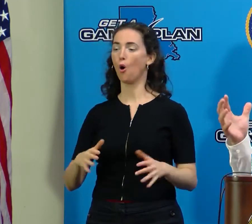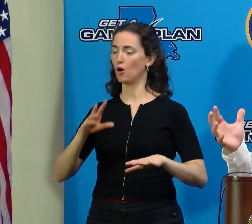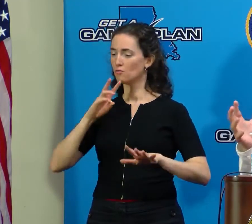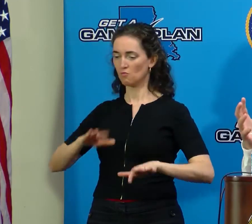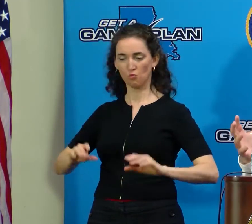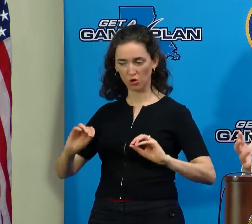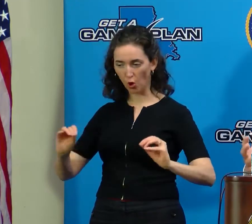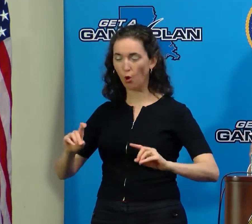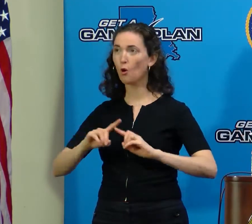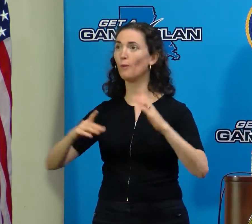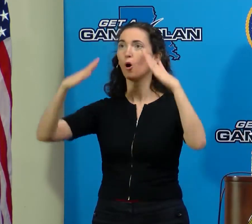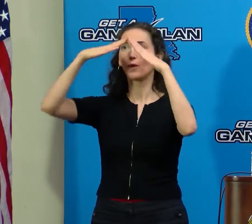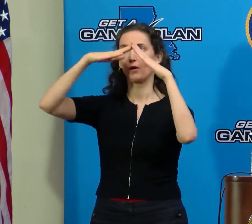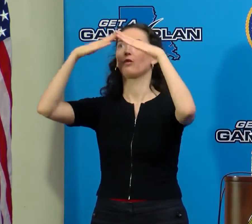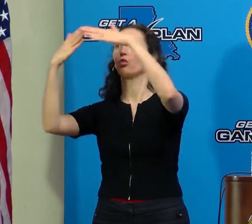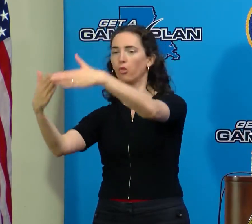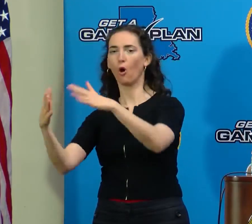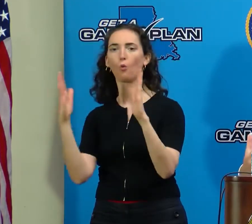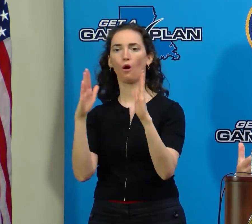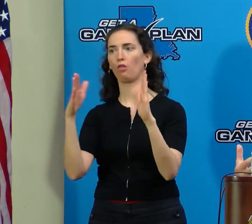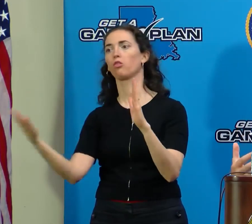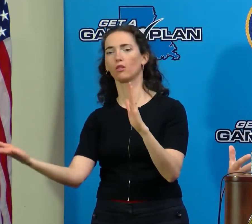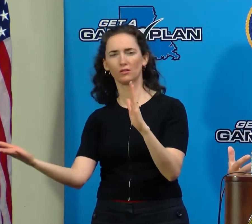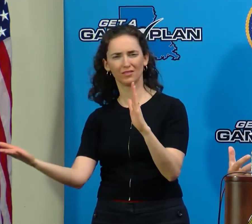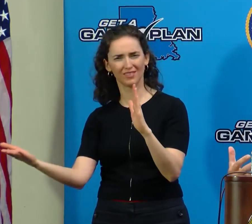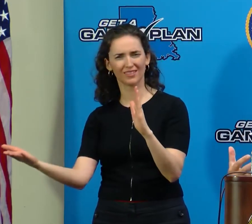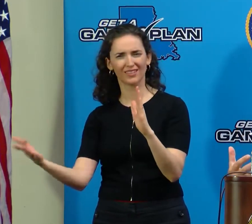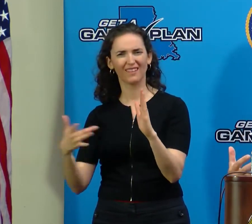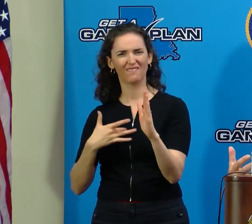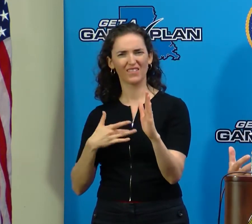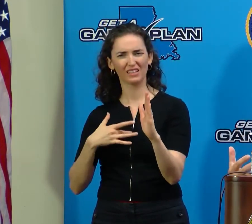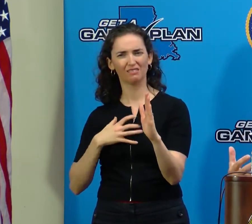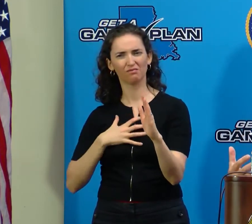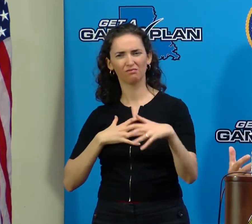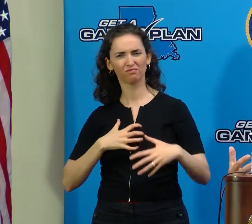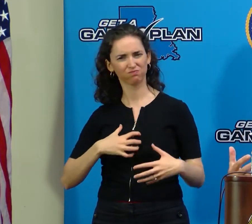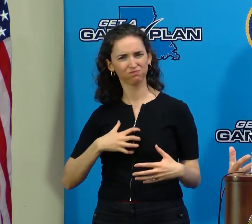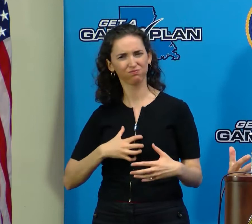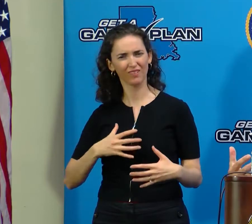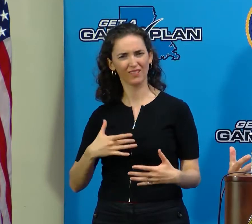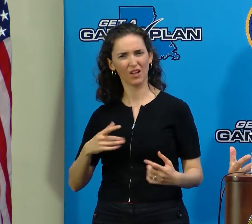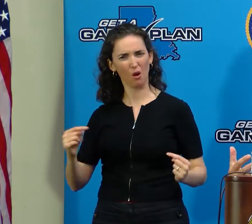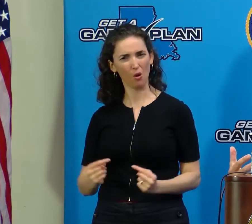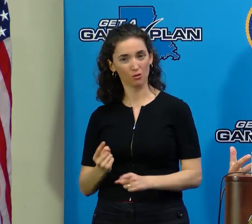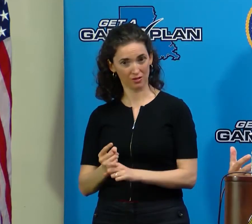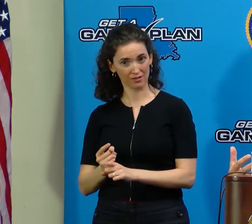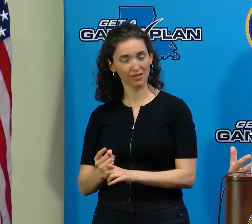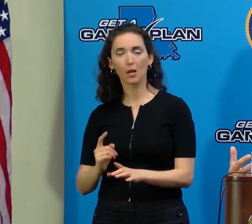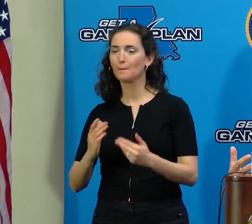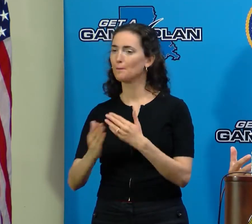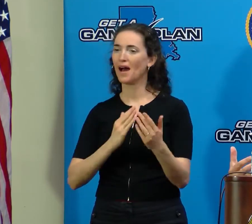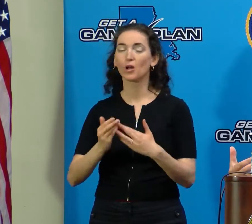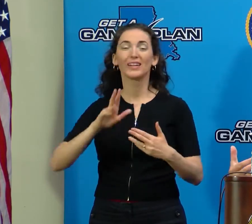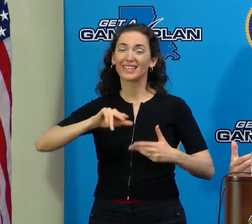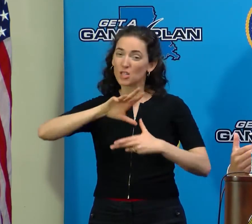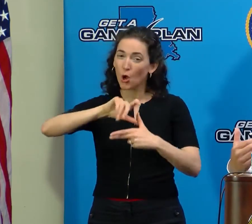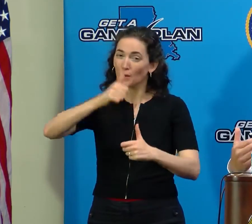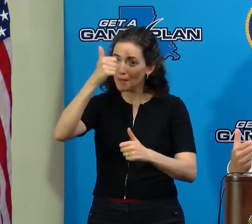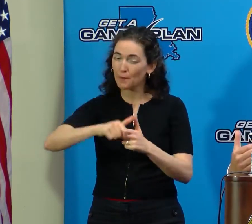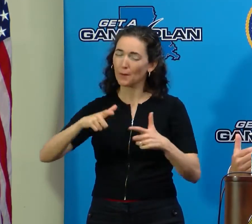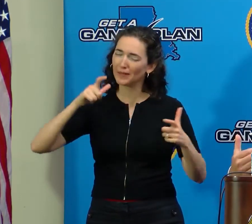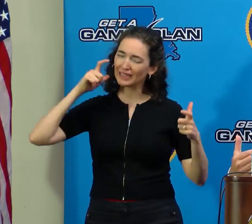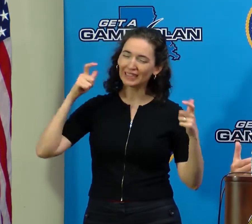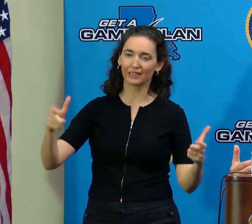but at the end of the day, this was a catastrophic storm. We're going to work as hard as we can every day to make